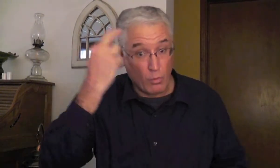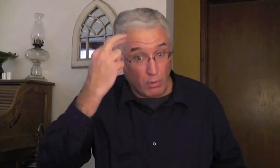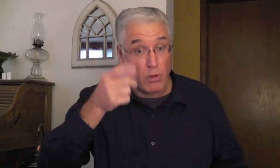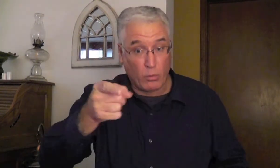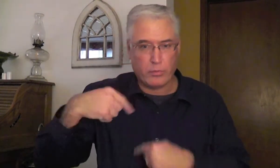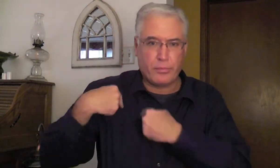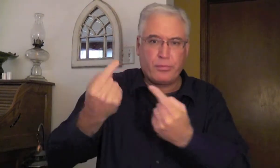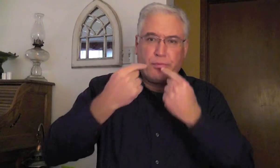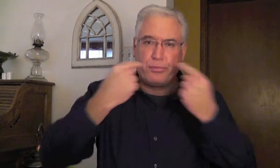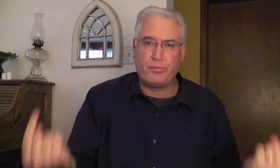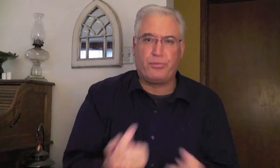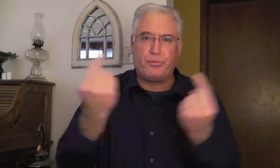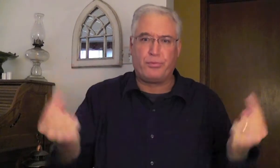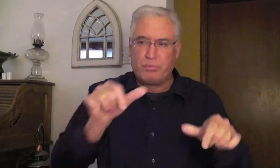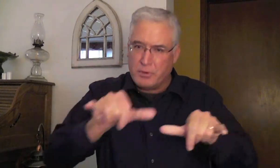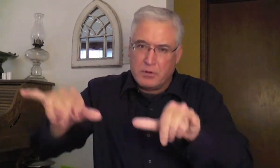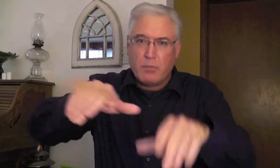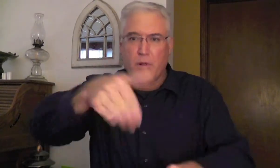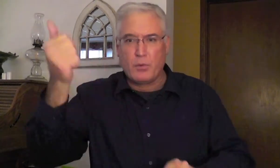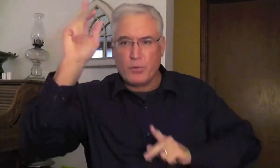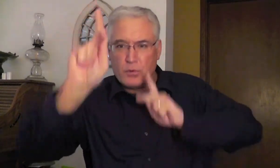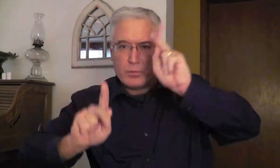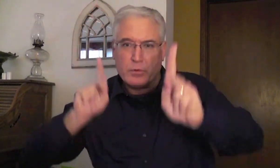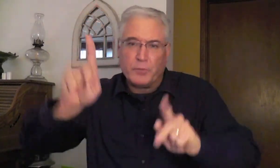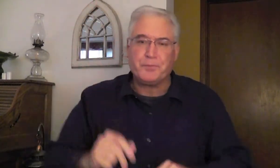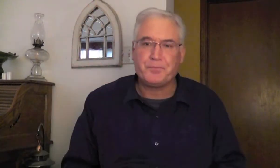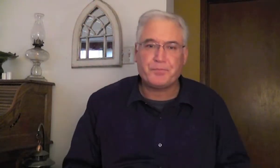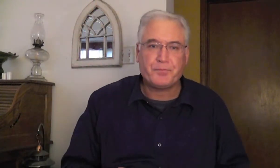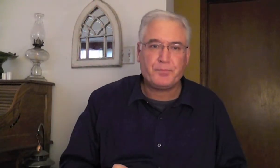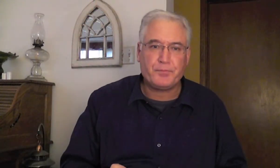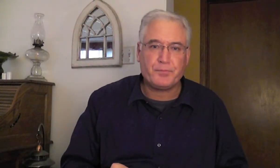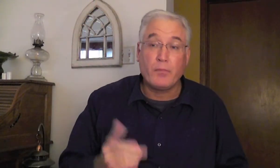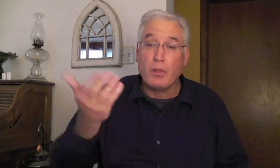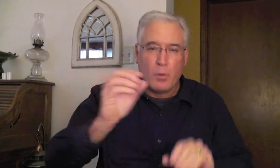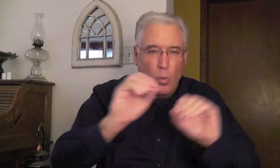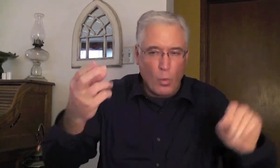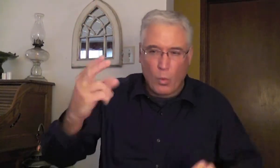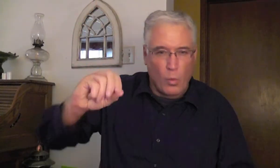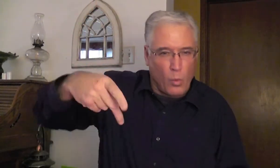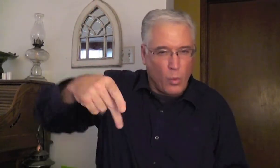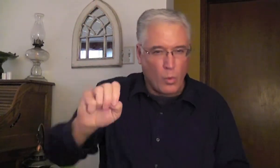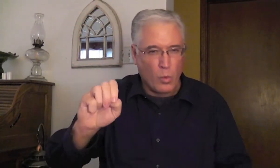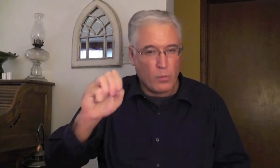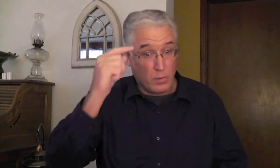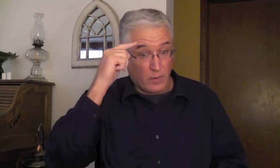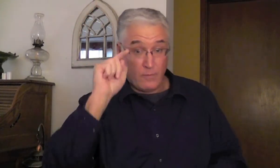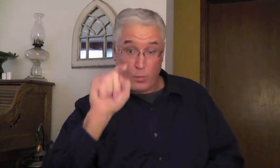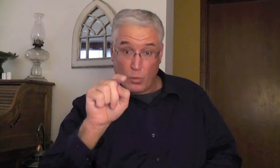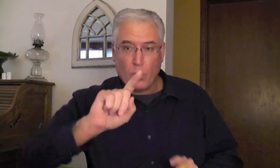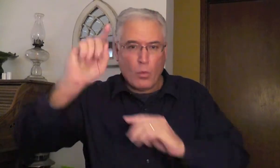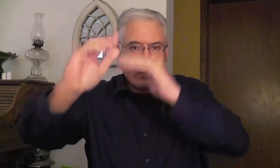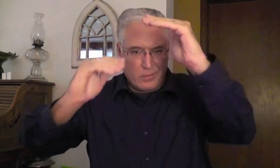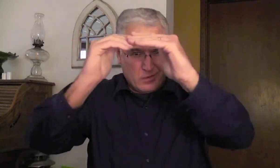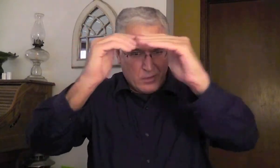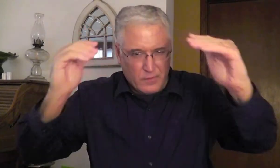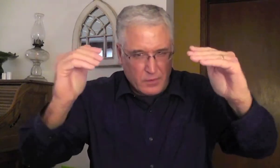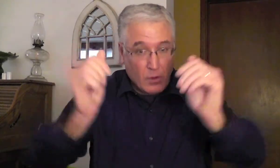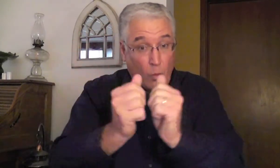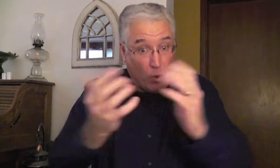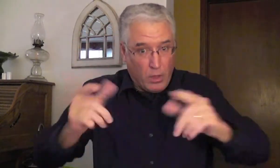If you humble yourself. Realizing you are a sinner. same as all other people. And that you have no hope of